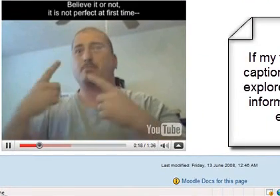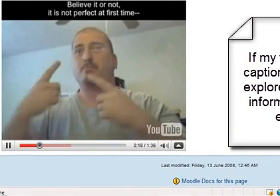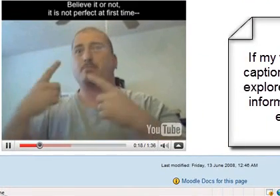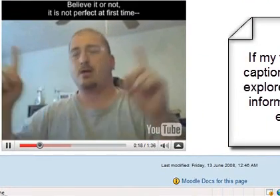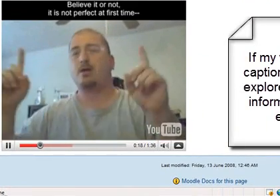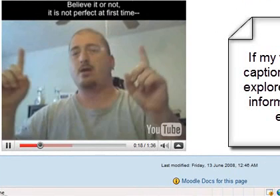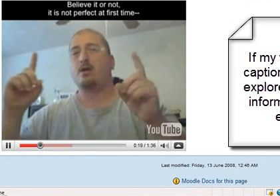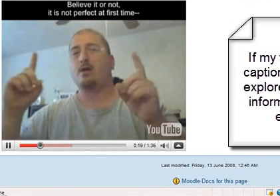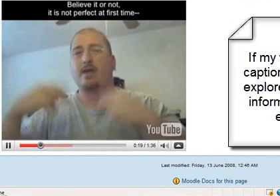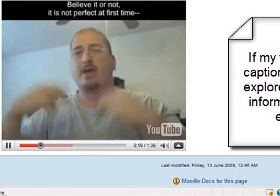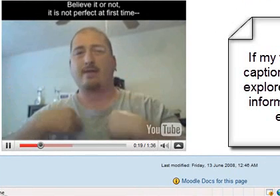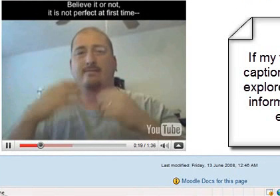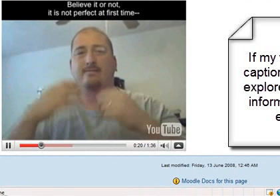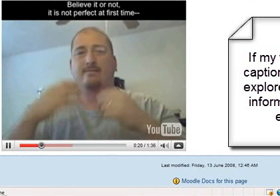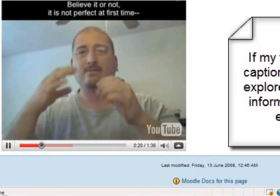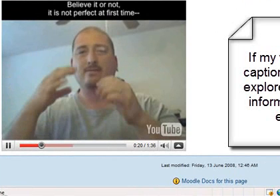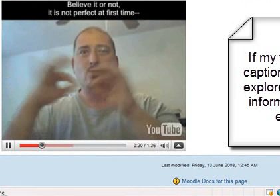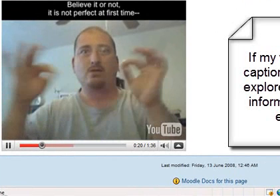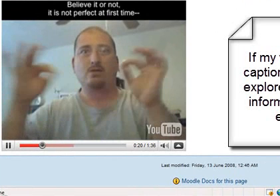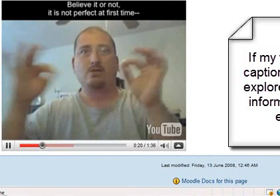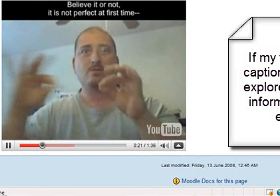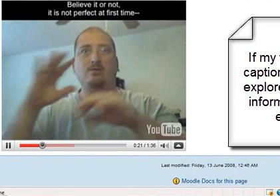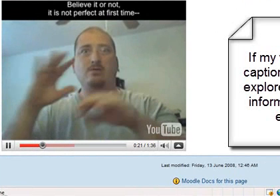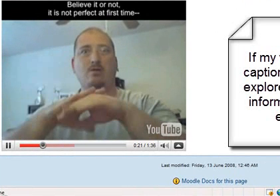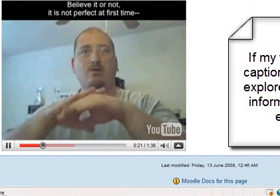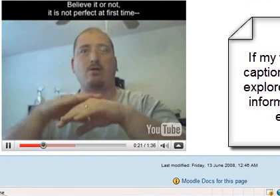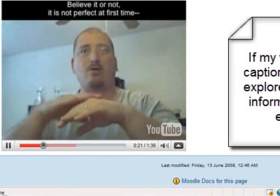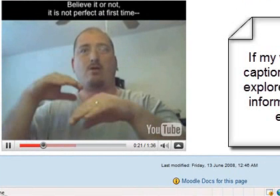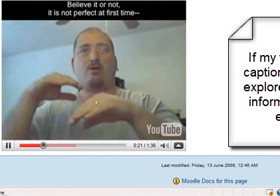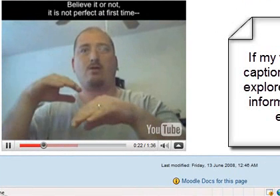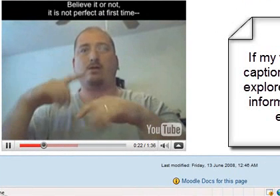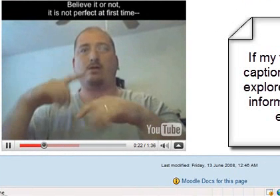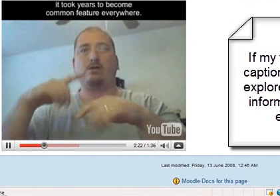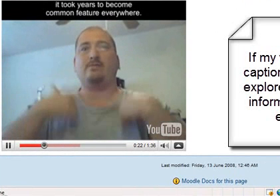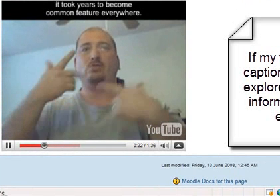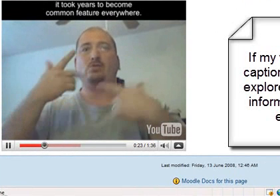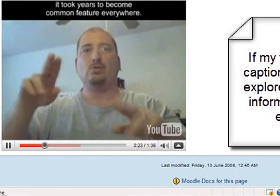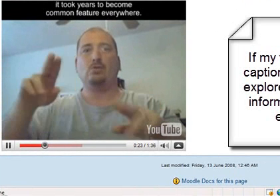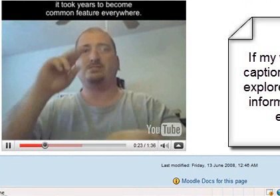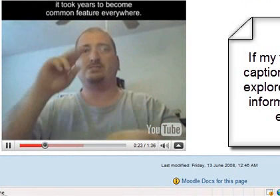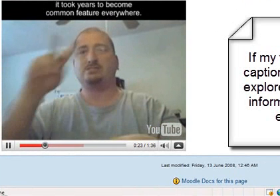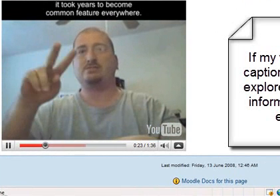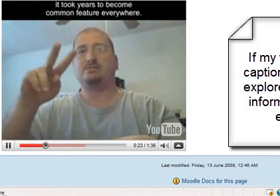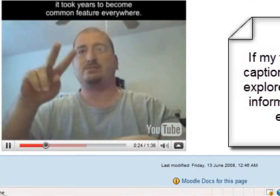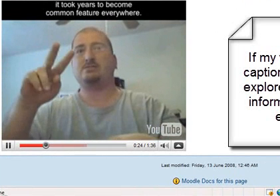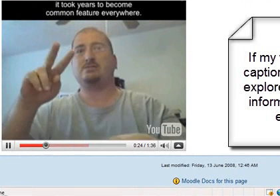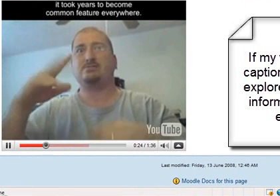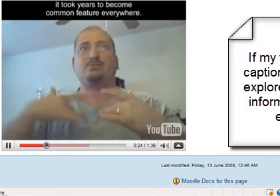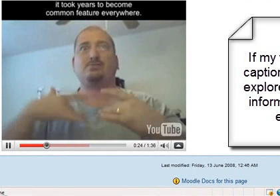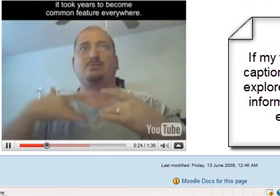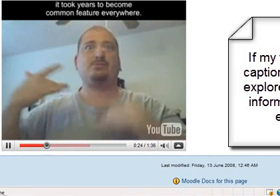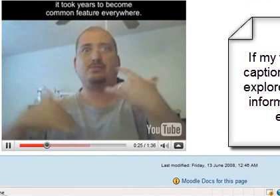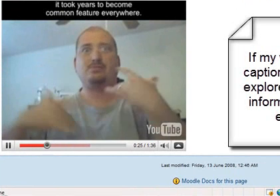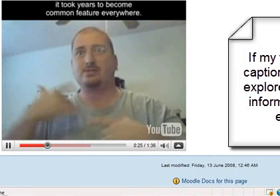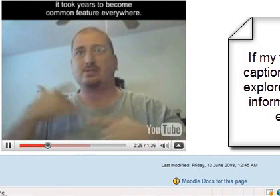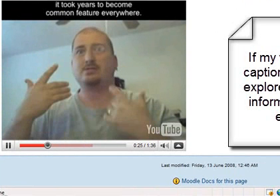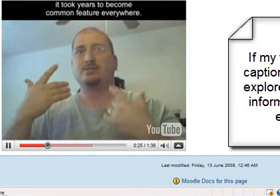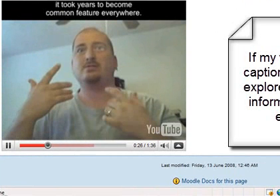can't hear my video and there's all kinds of different solutions for that